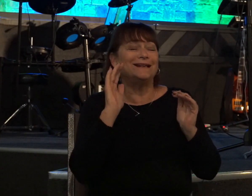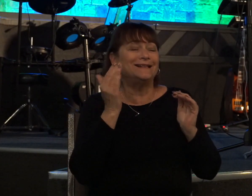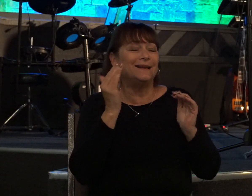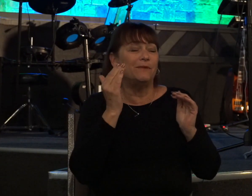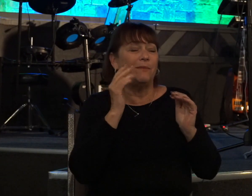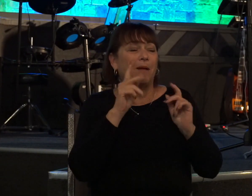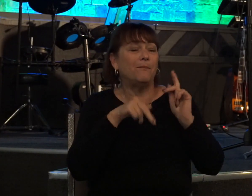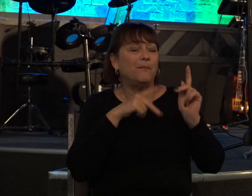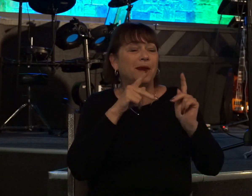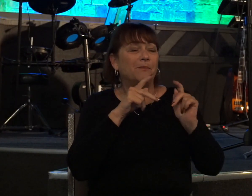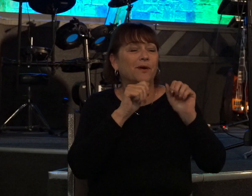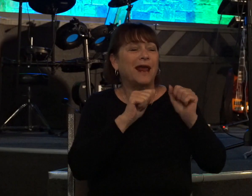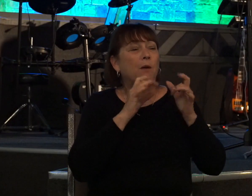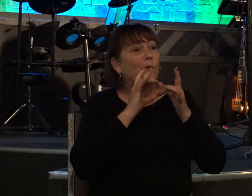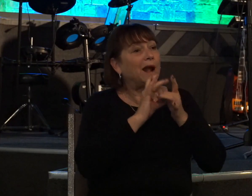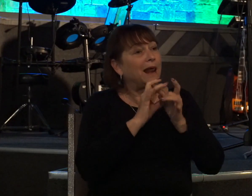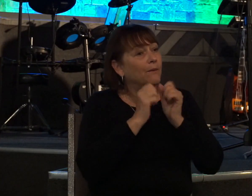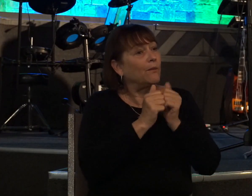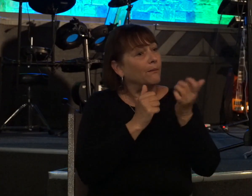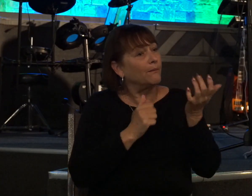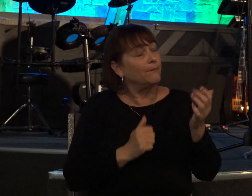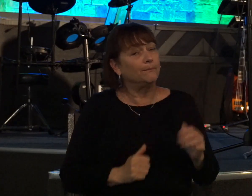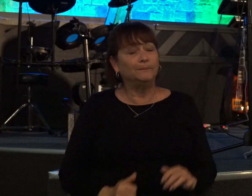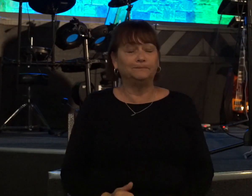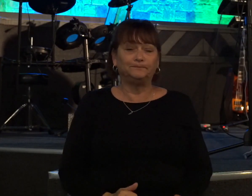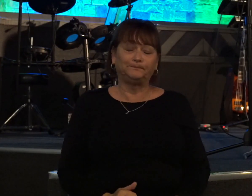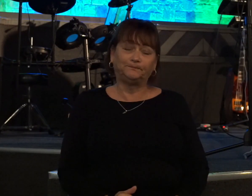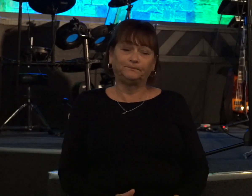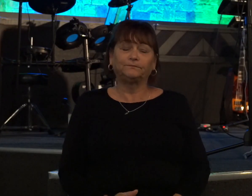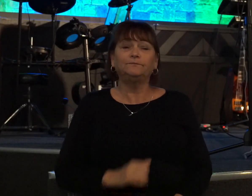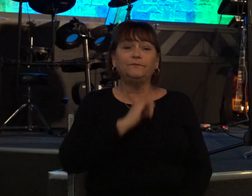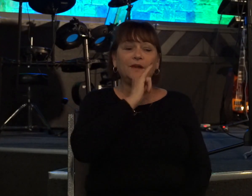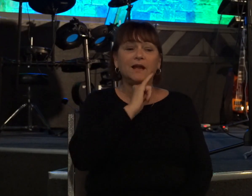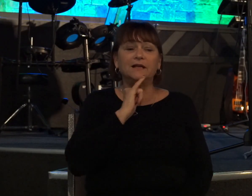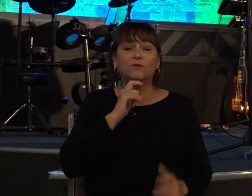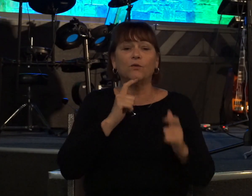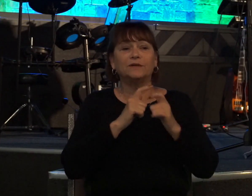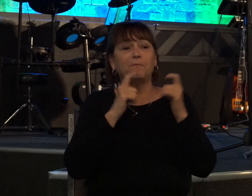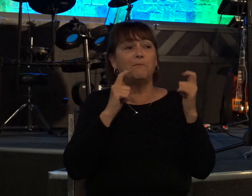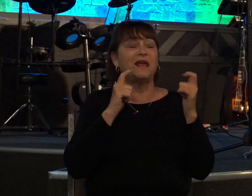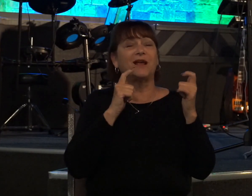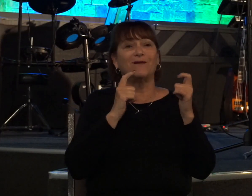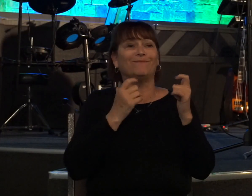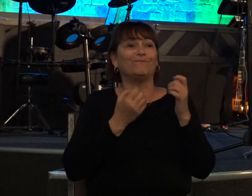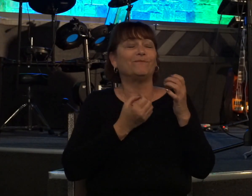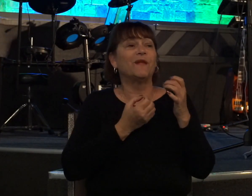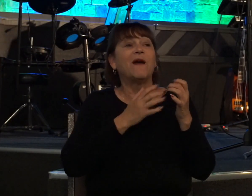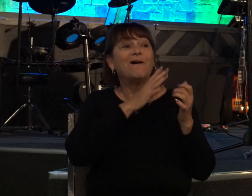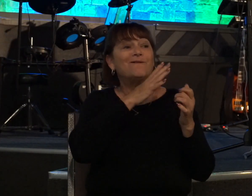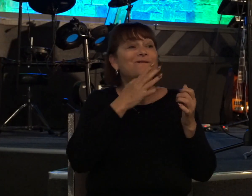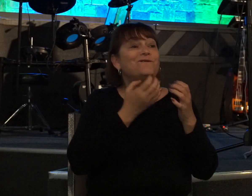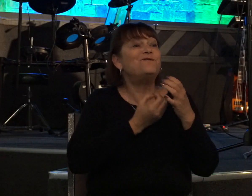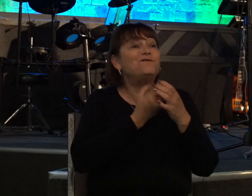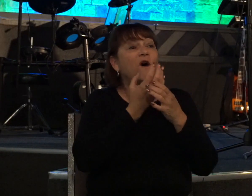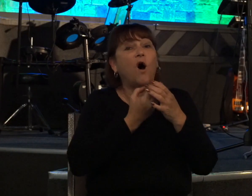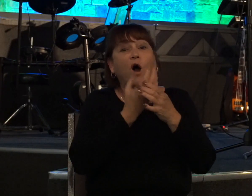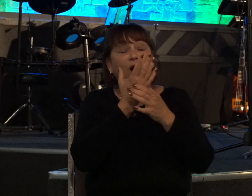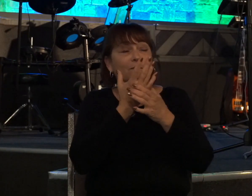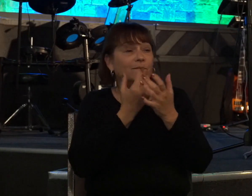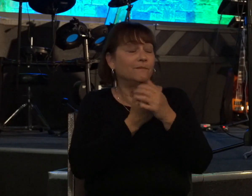could relate to israel was big on agriculture right they couldn't just run to walmart farming planting